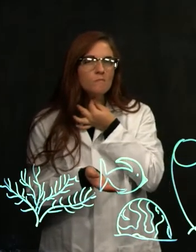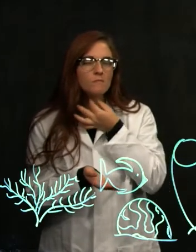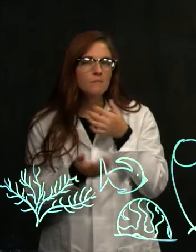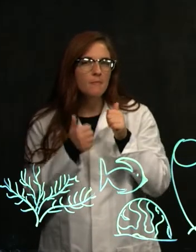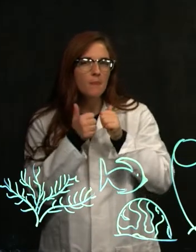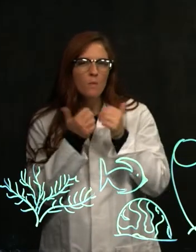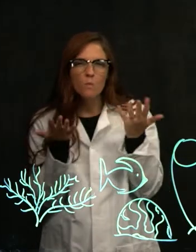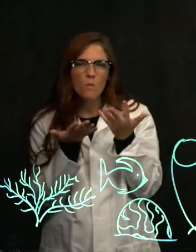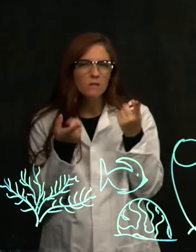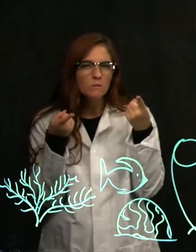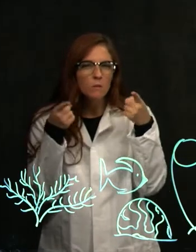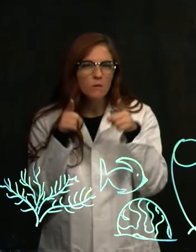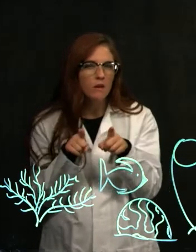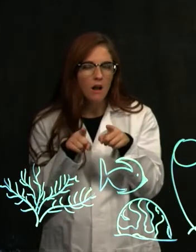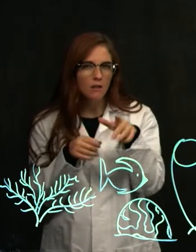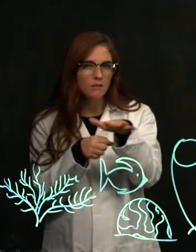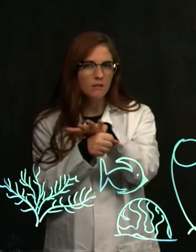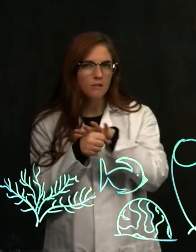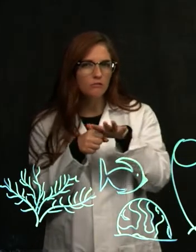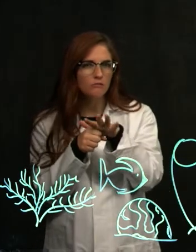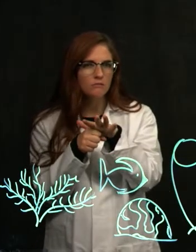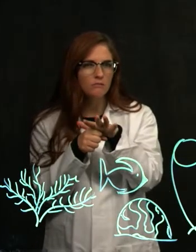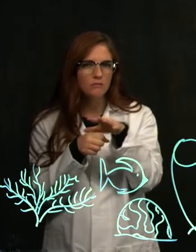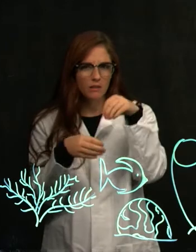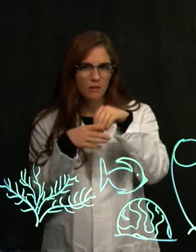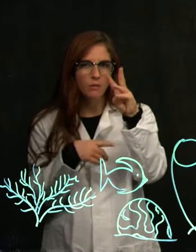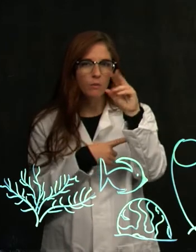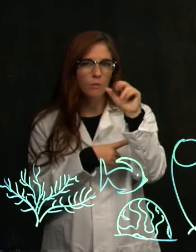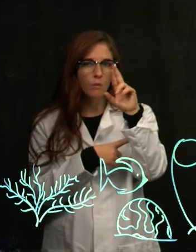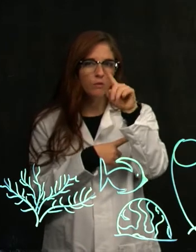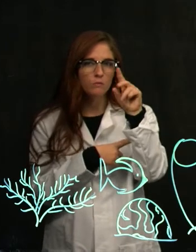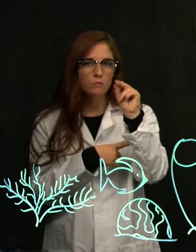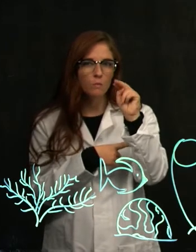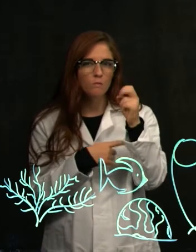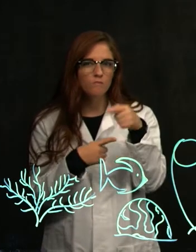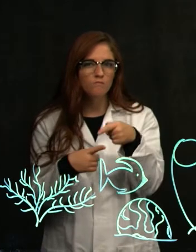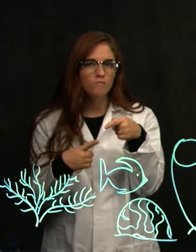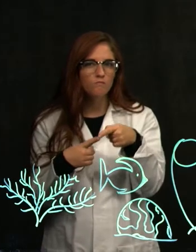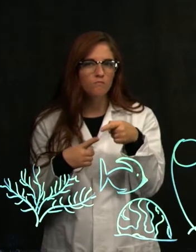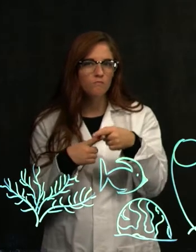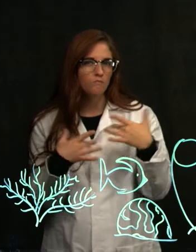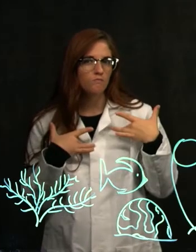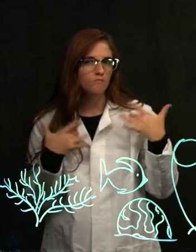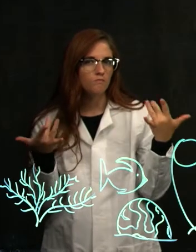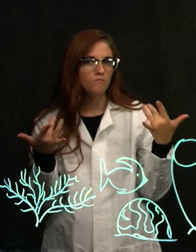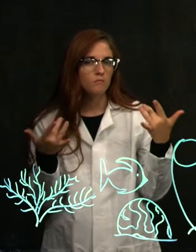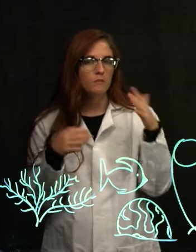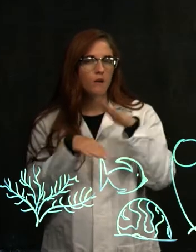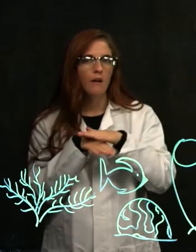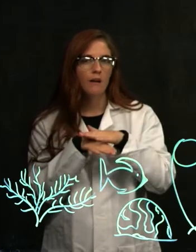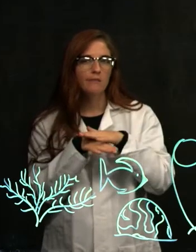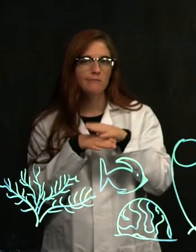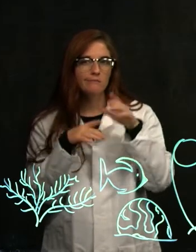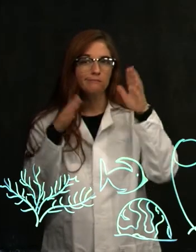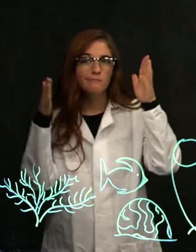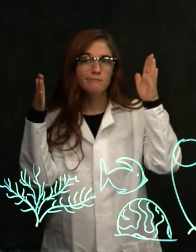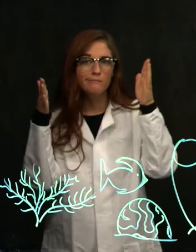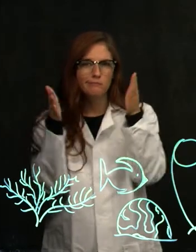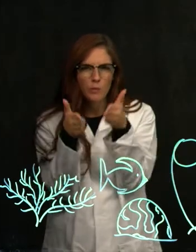happening here in this war zone on a molecular level